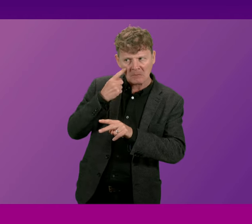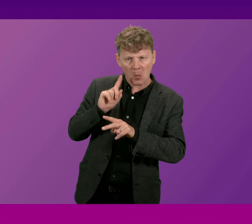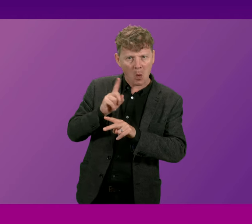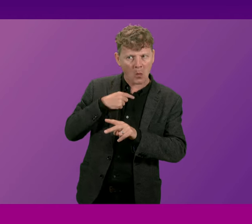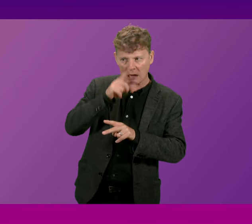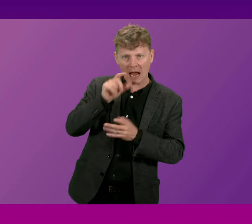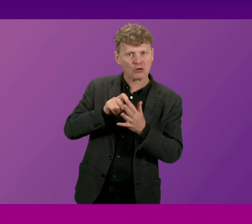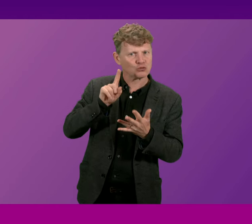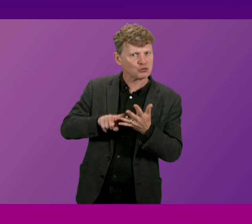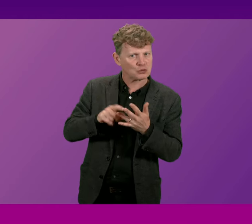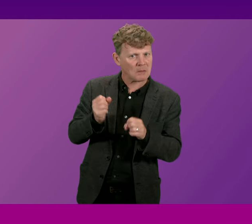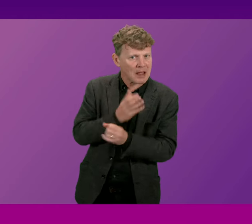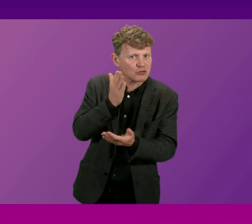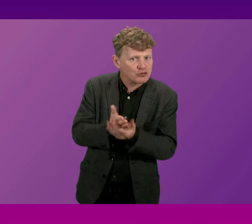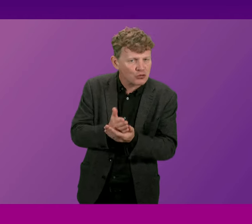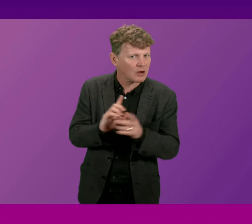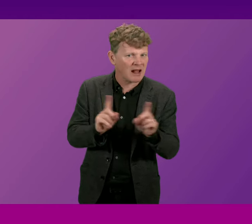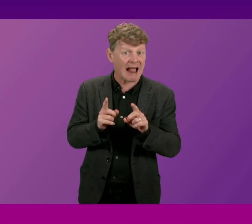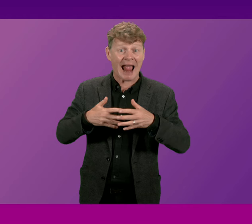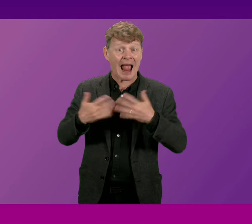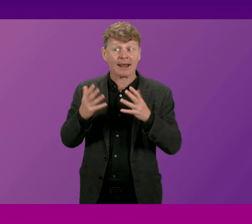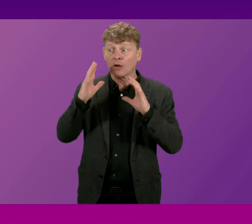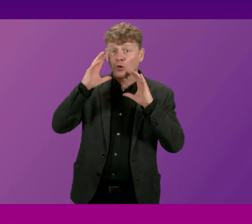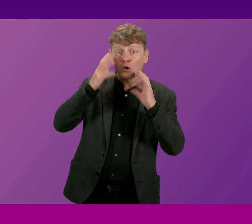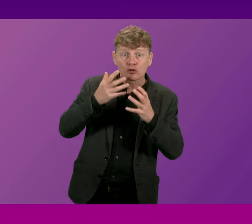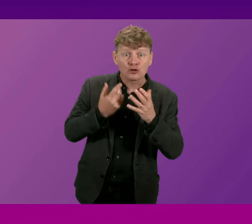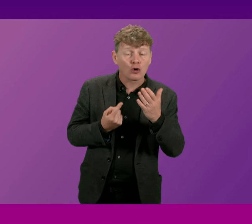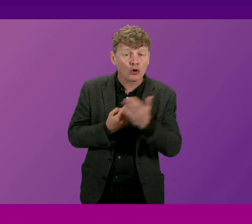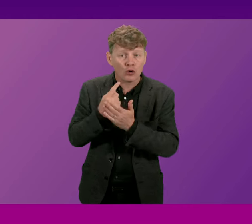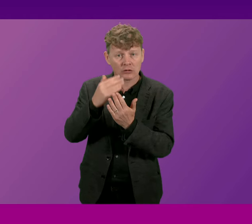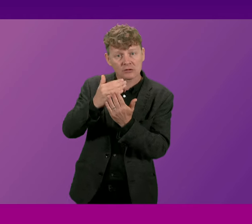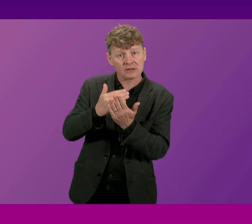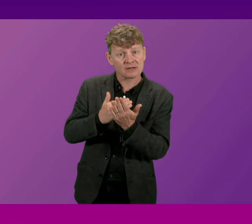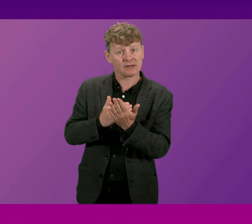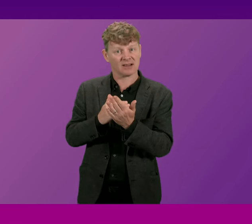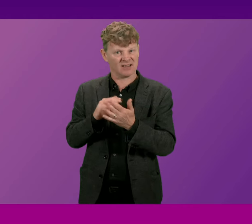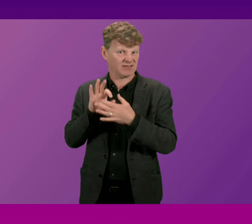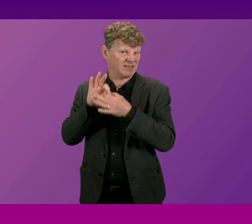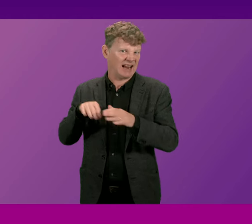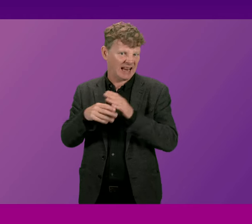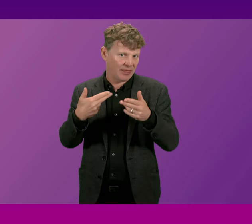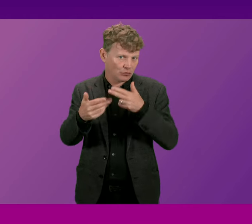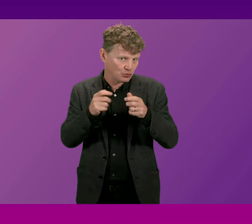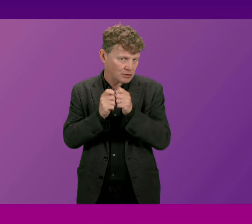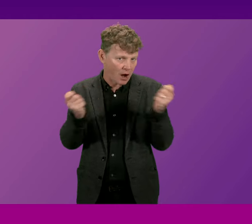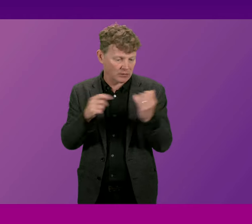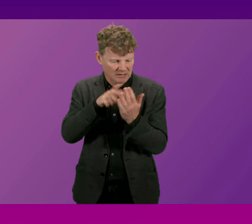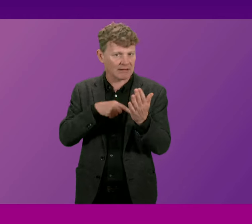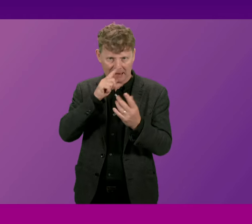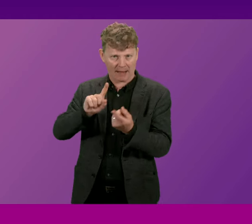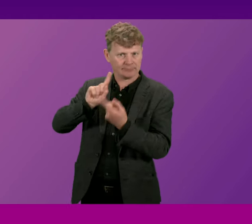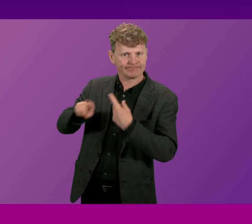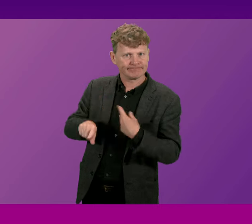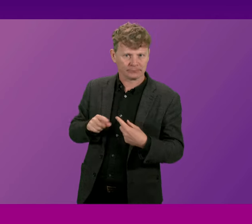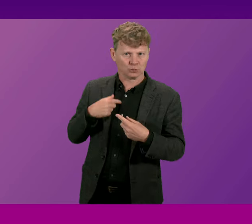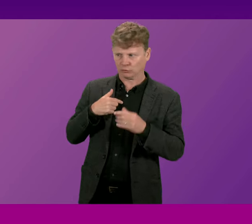take to ensure that any of the concerns that have been raised in the news article can be addressed as